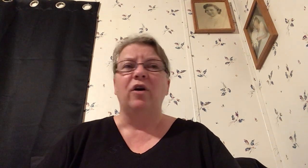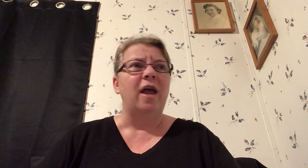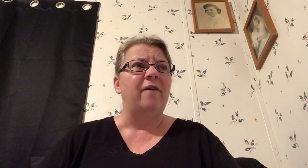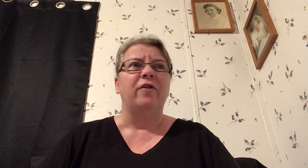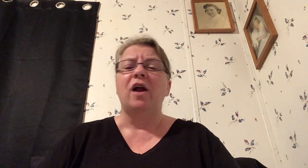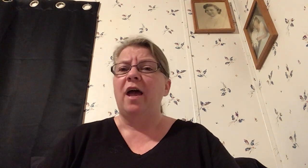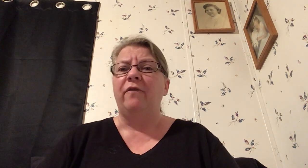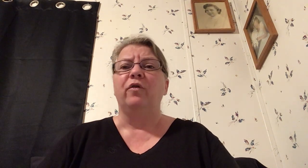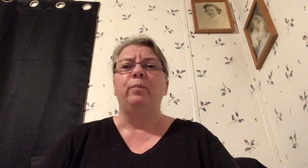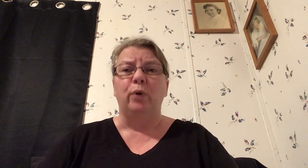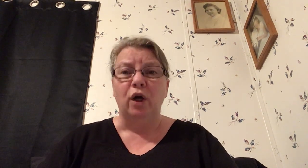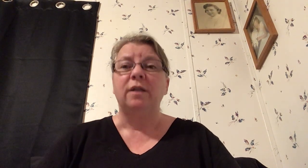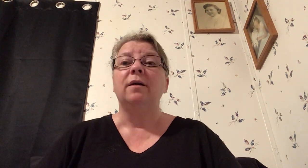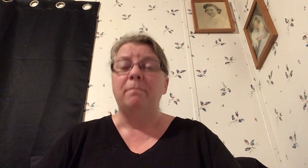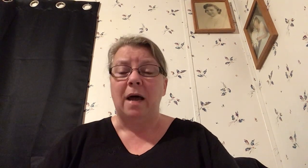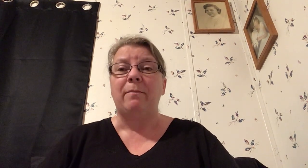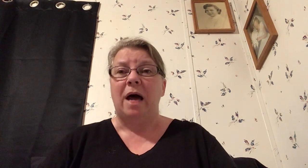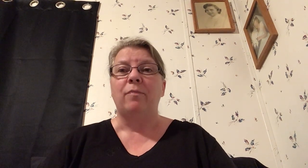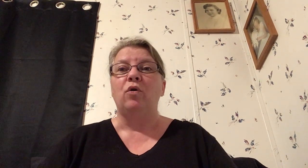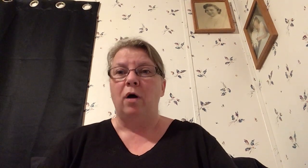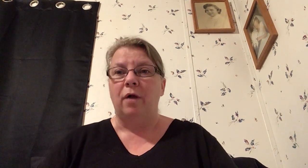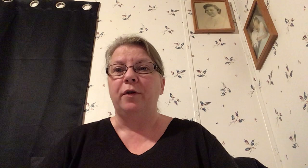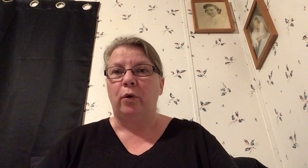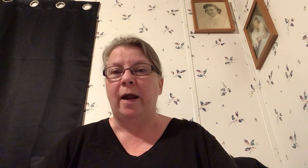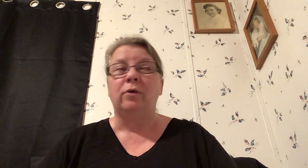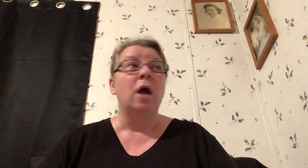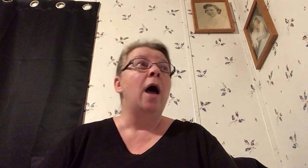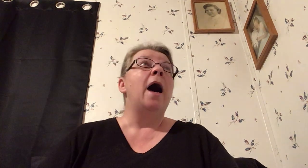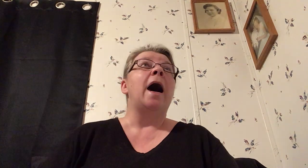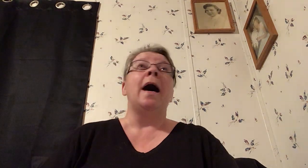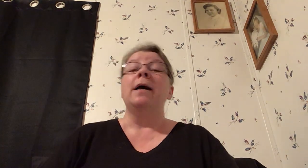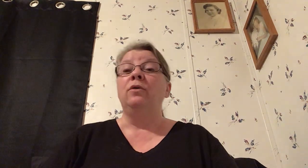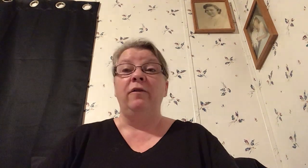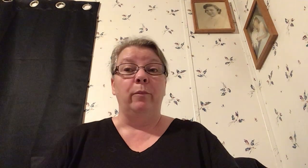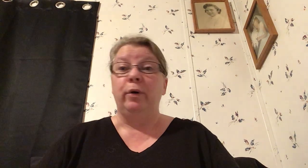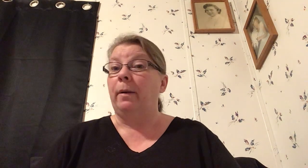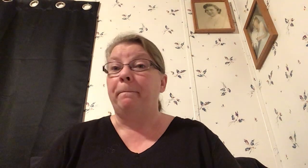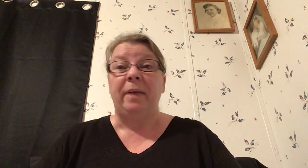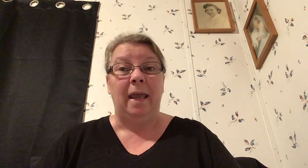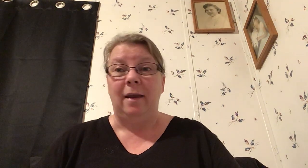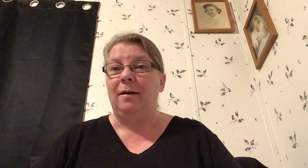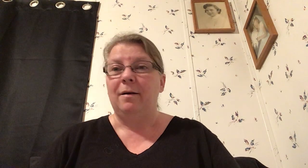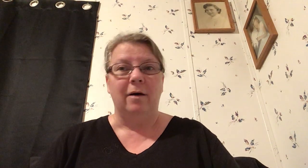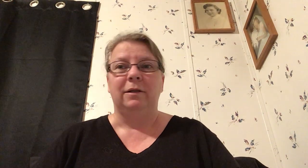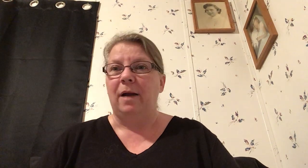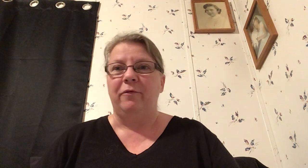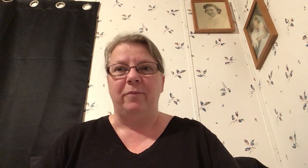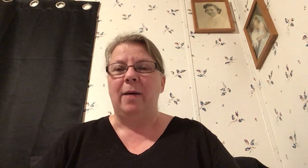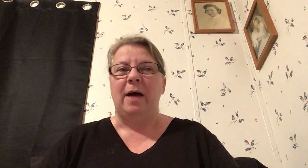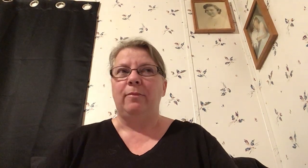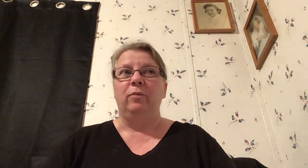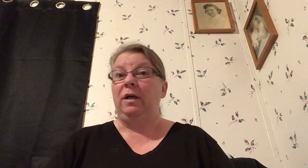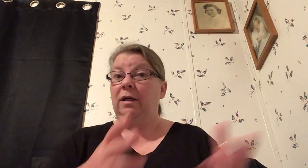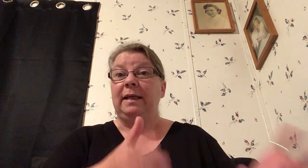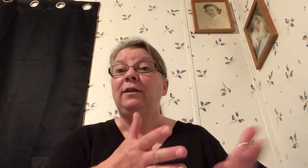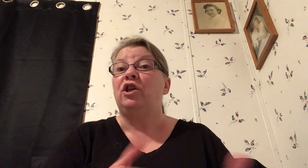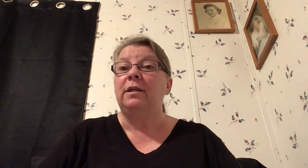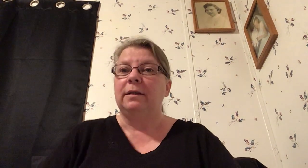ever ever put my Bible on the ground I don't even put a pen on top of my Bible because that's Jesus